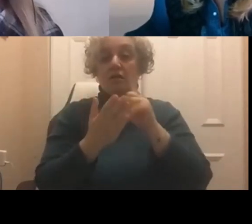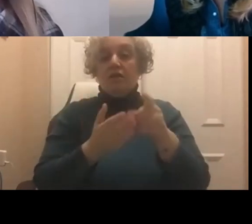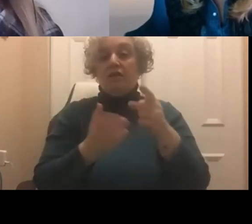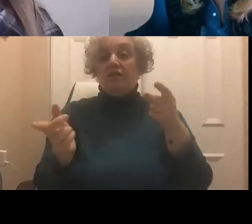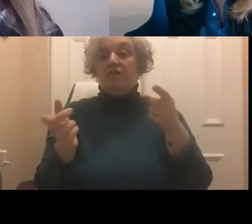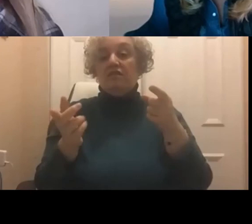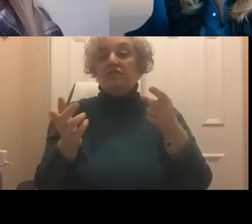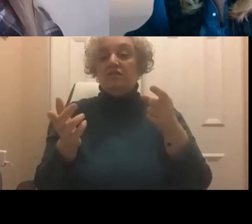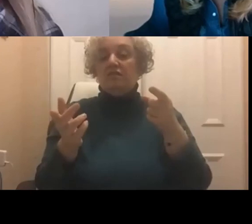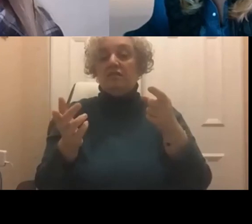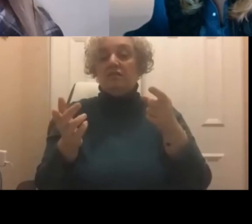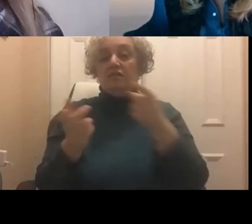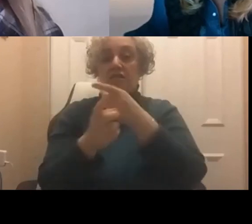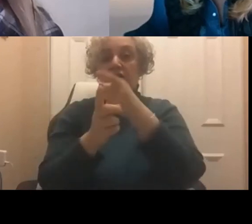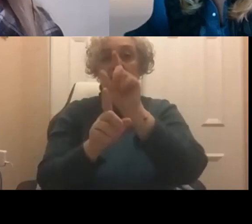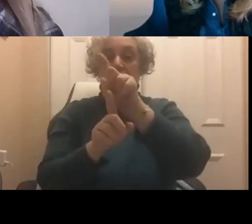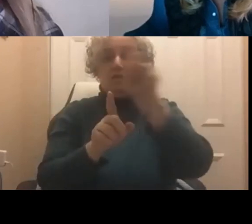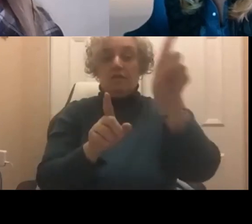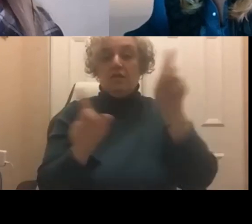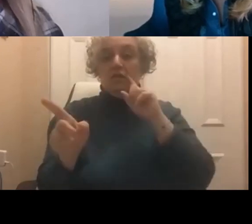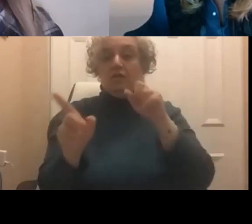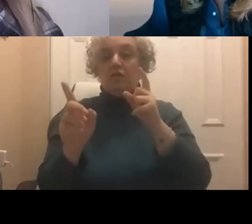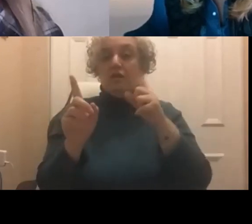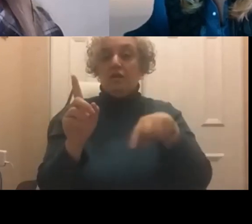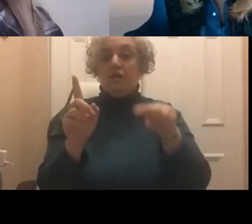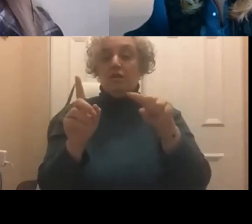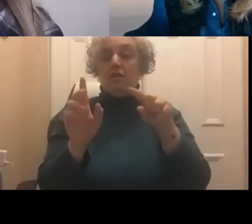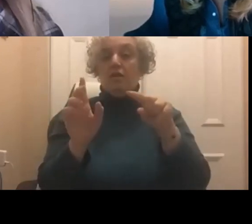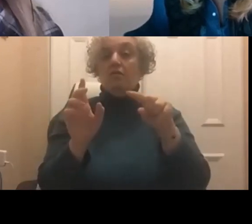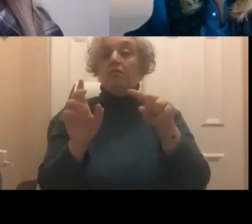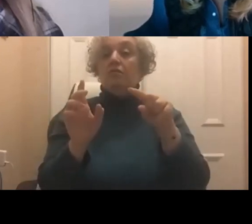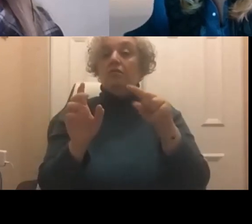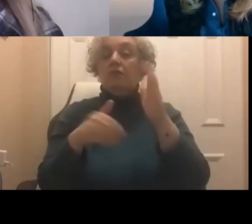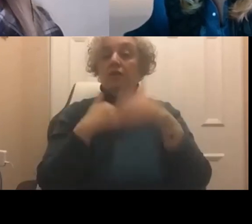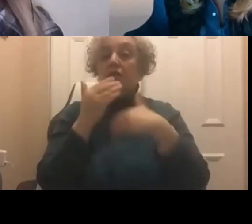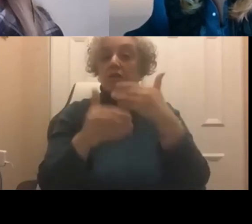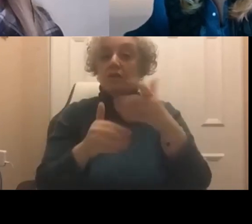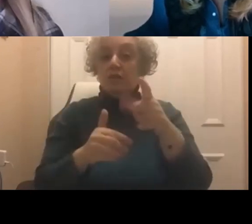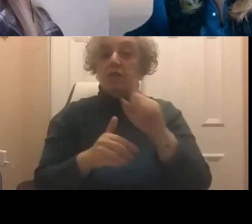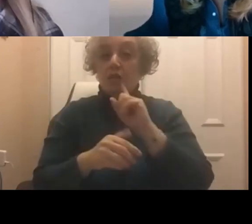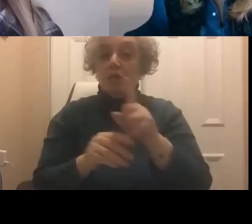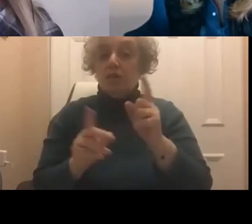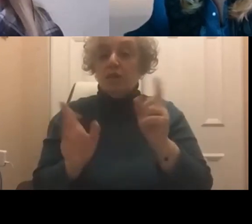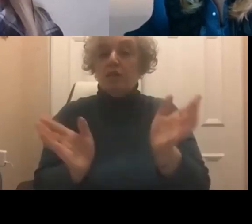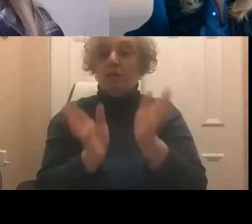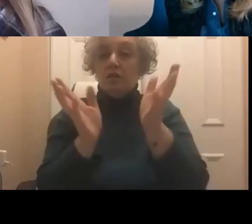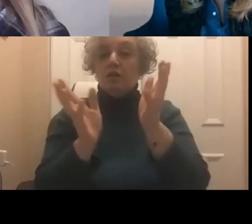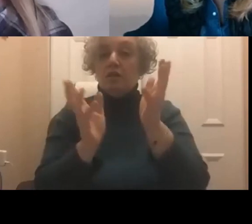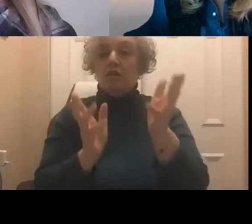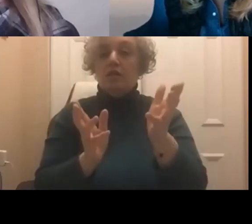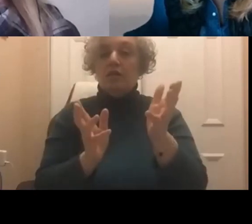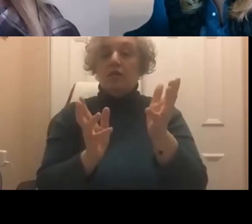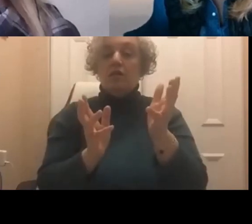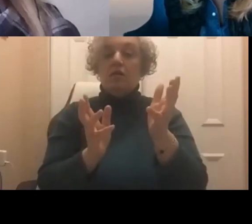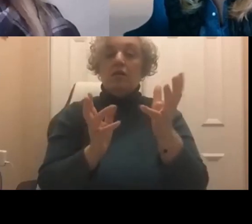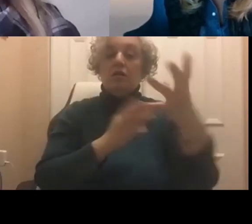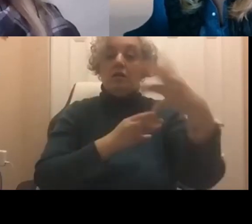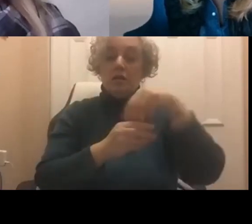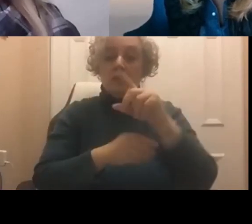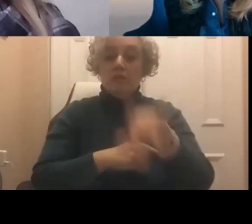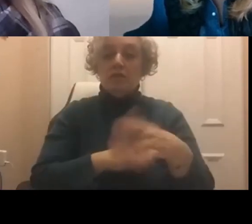And phase two is what the good companies do, the Googles, the iPods, the TDs,